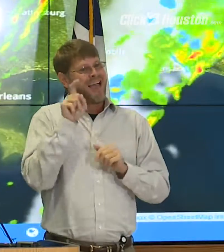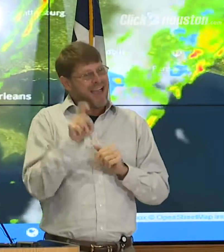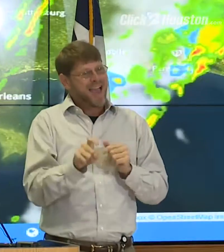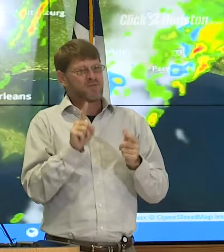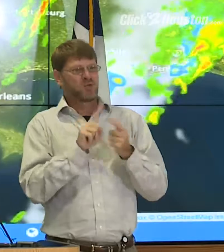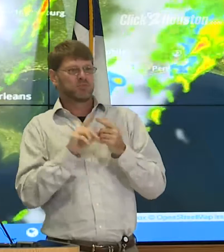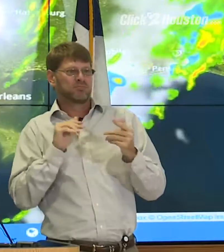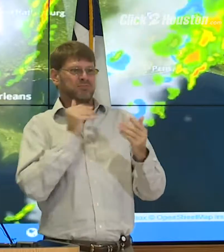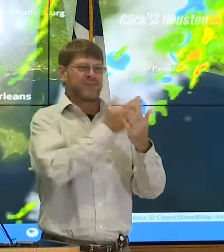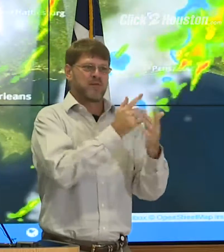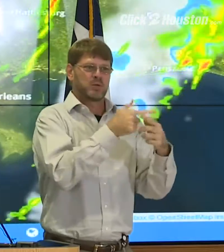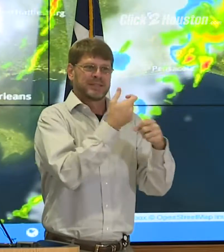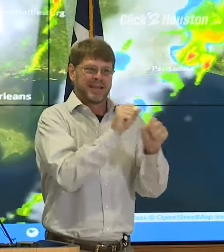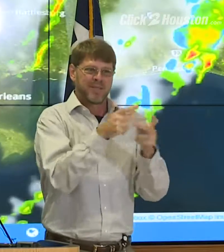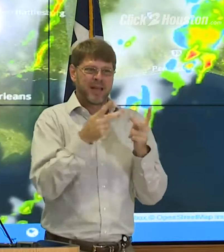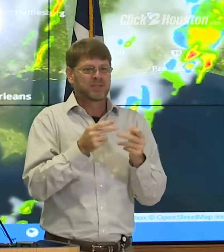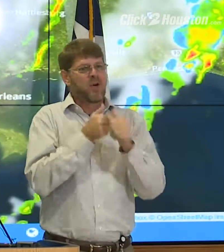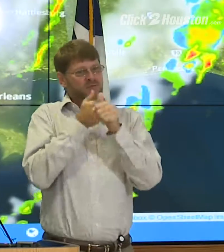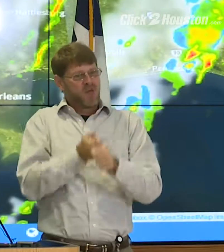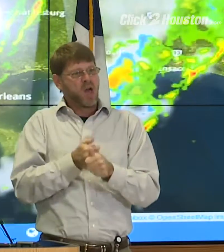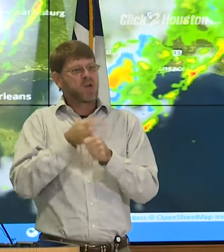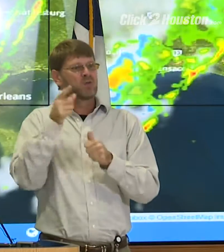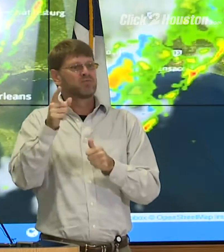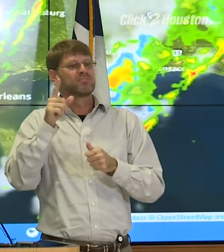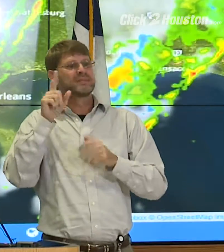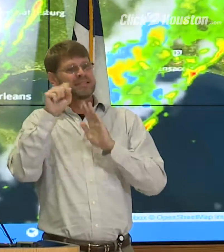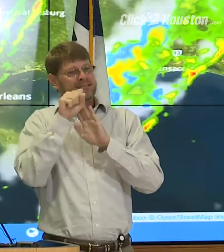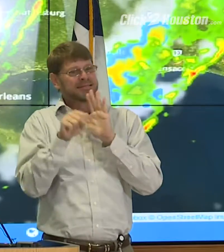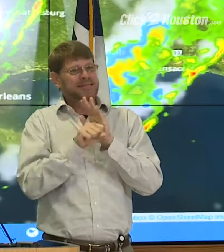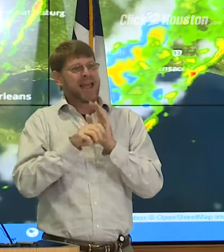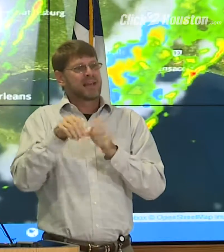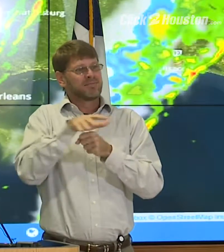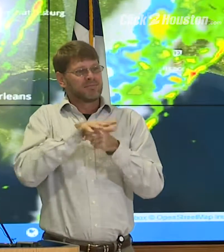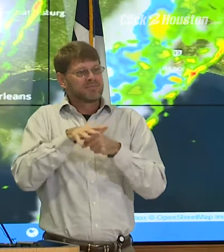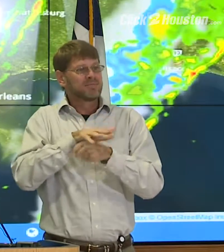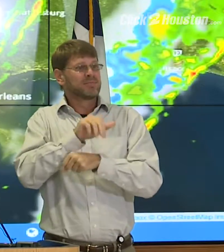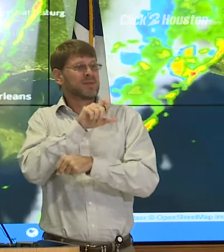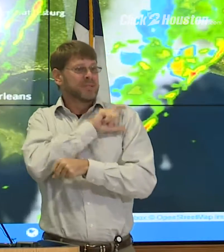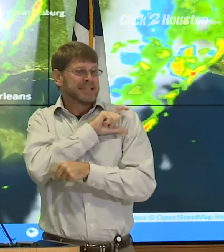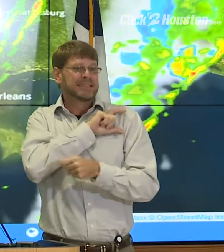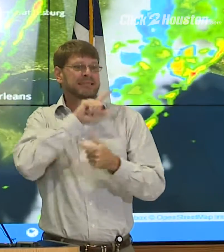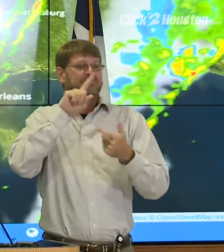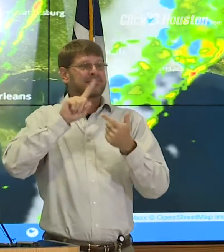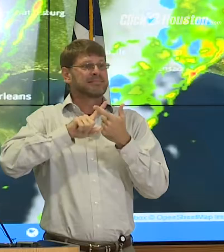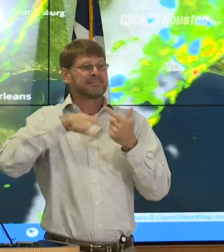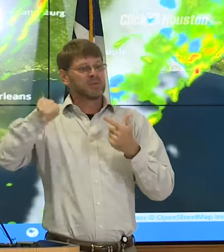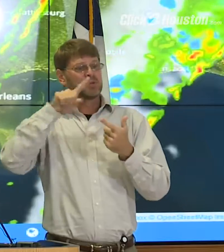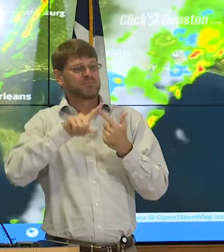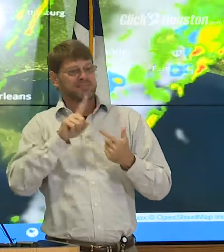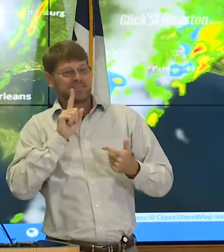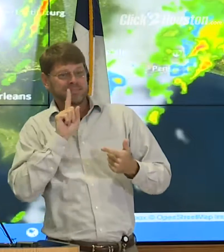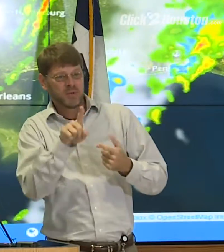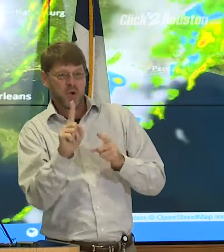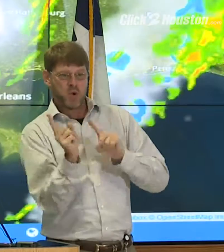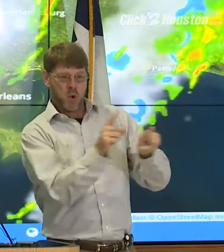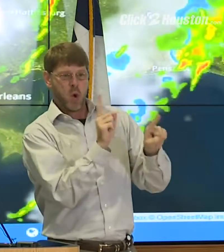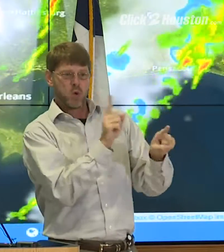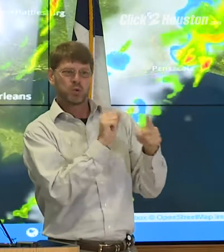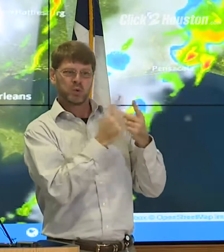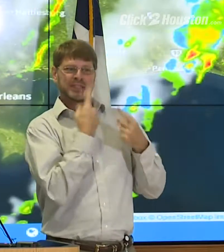to get to safety, they need to follow the direction of state and local authorities to achieve that.